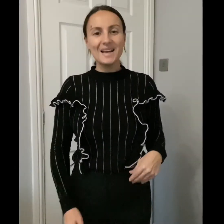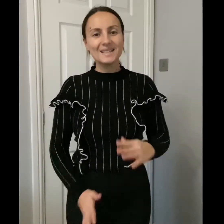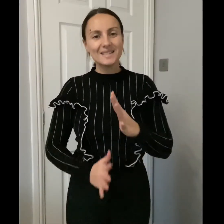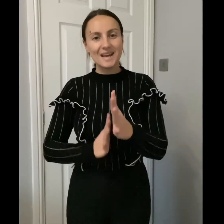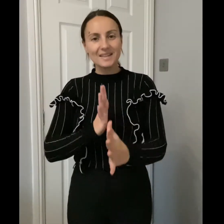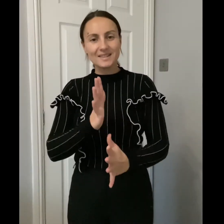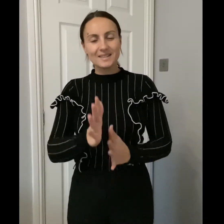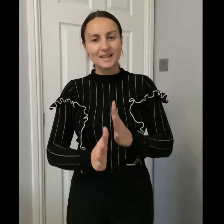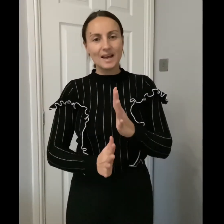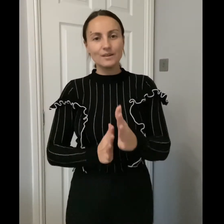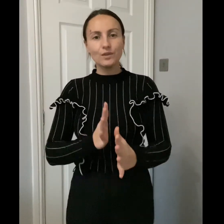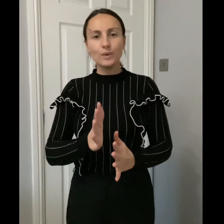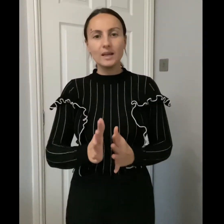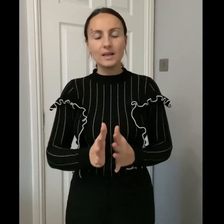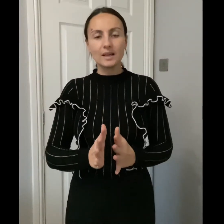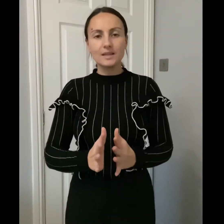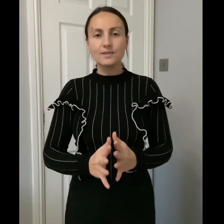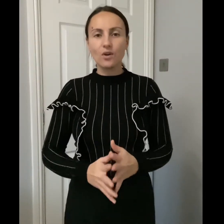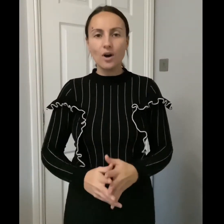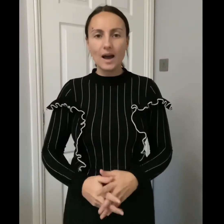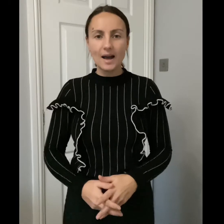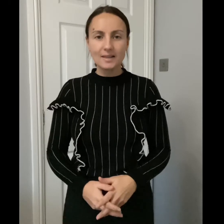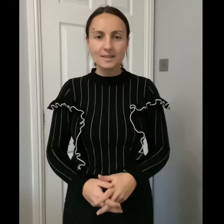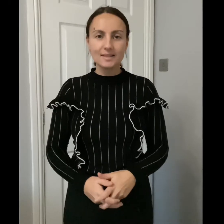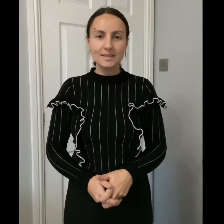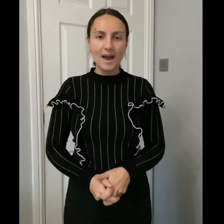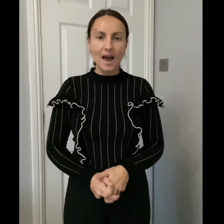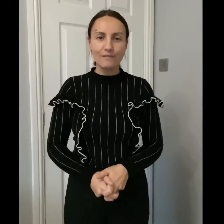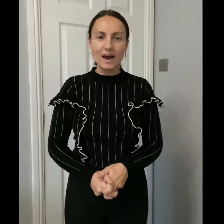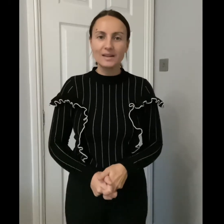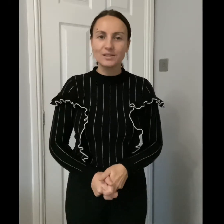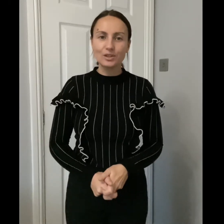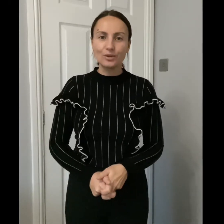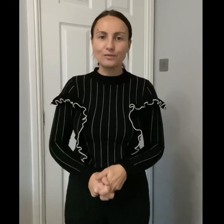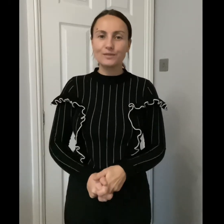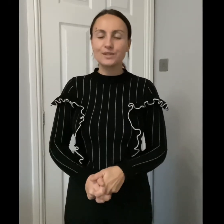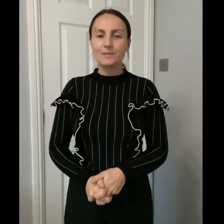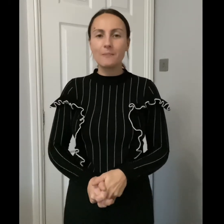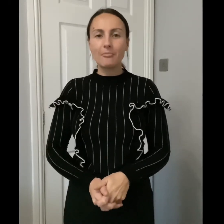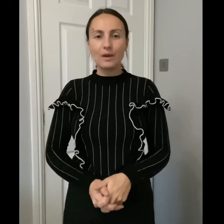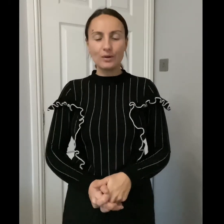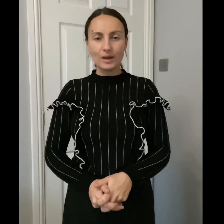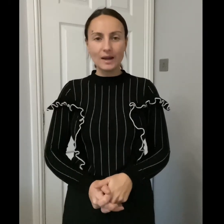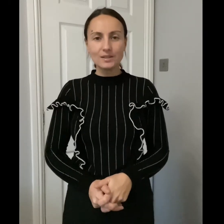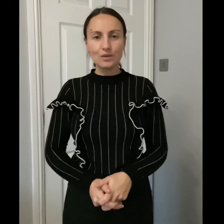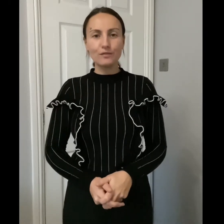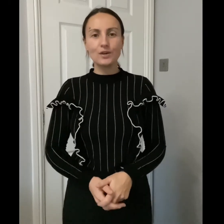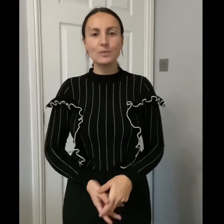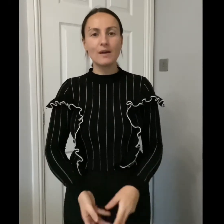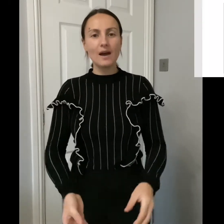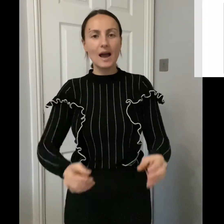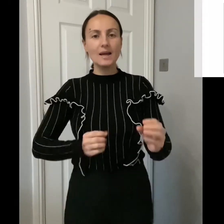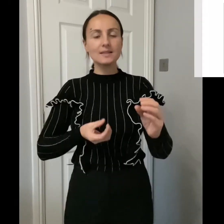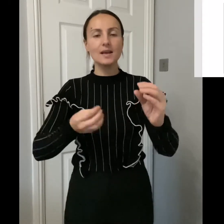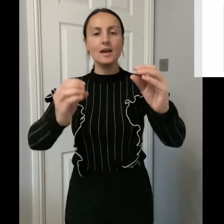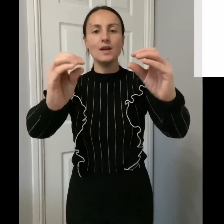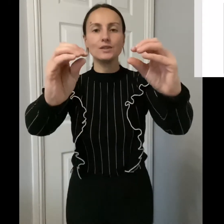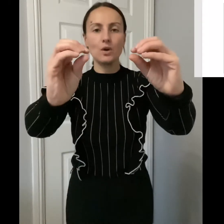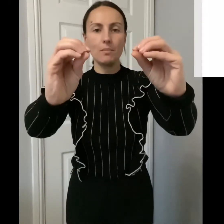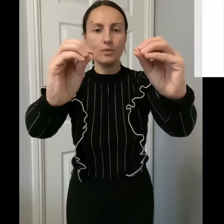today's sign of the week is for hat scarf and gloves okay so first we have hat so bunch